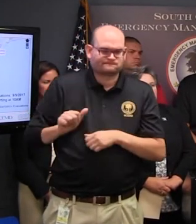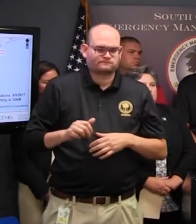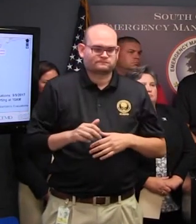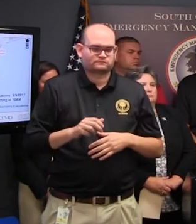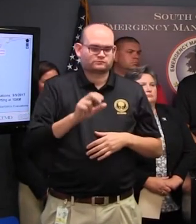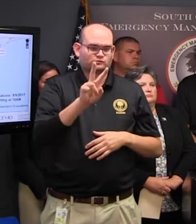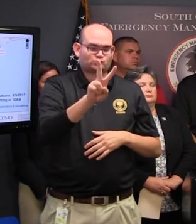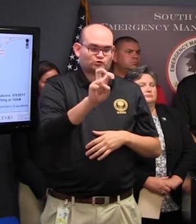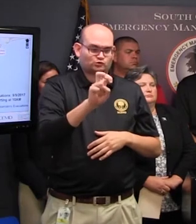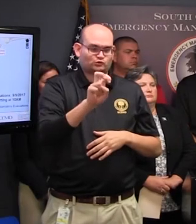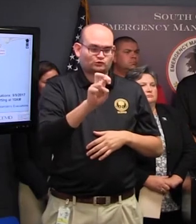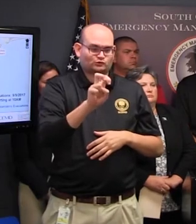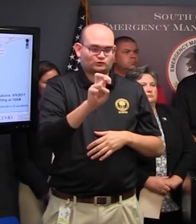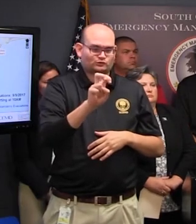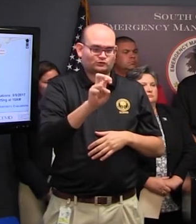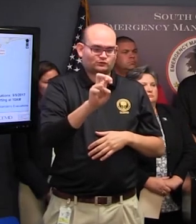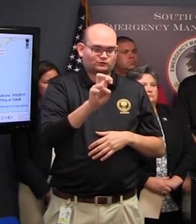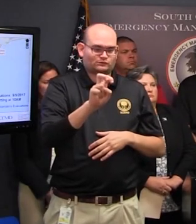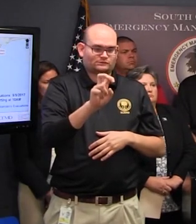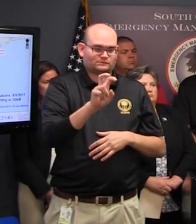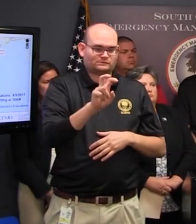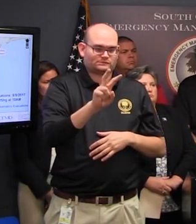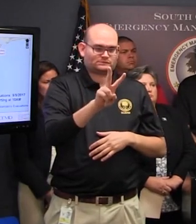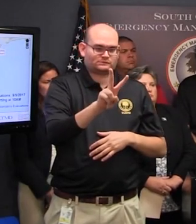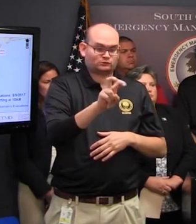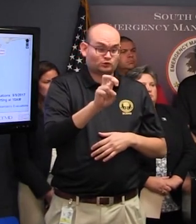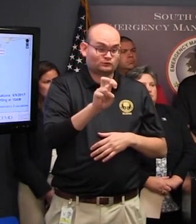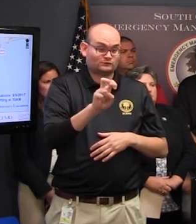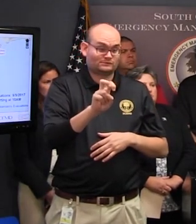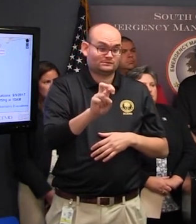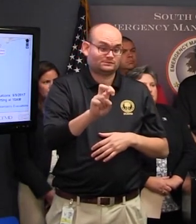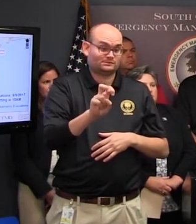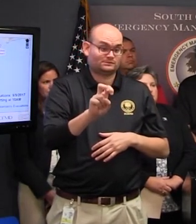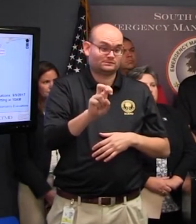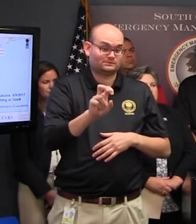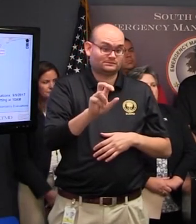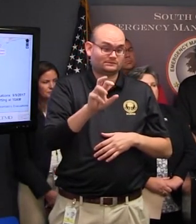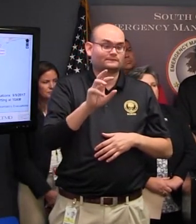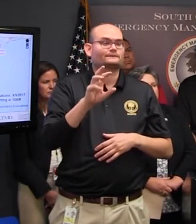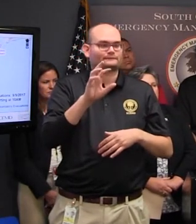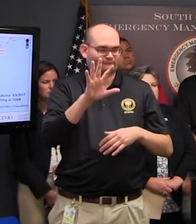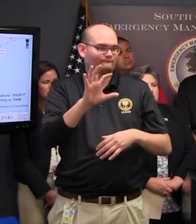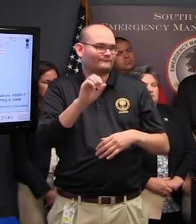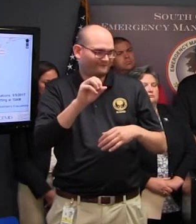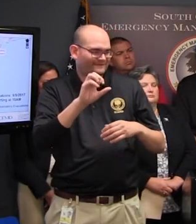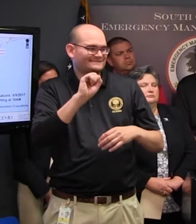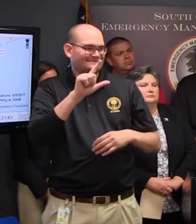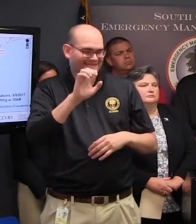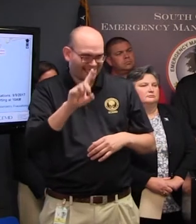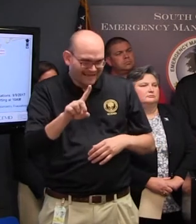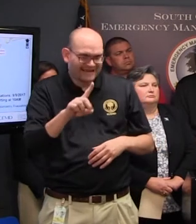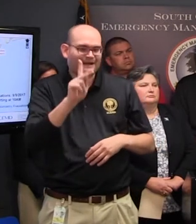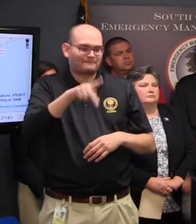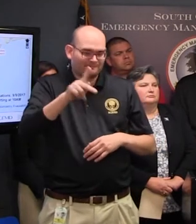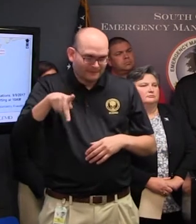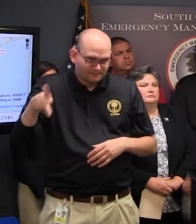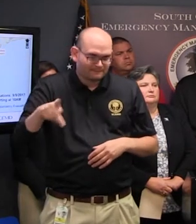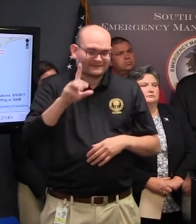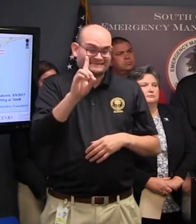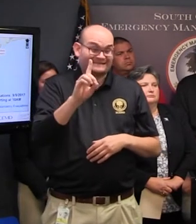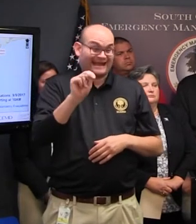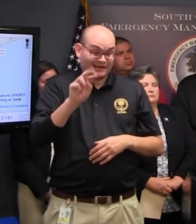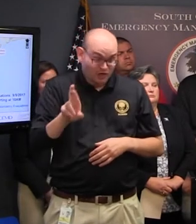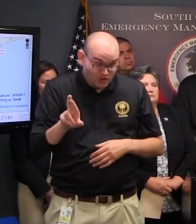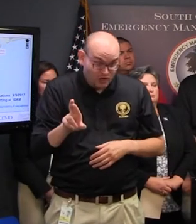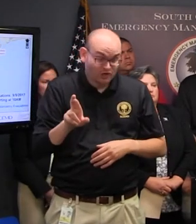sled agents for parole probation pardon parole Department of Natural Resources agents on